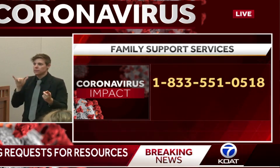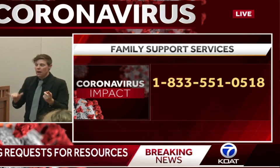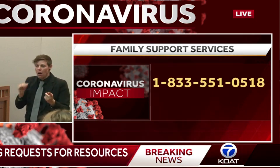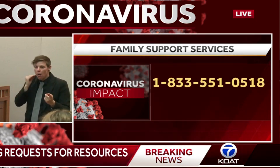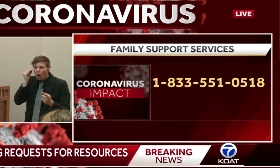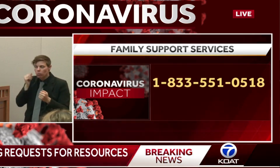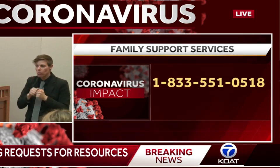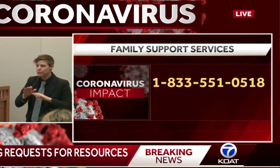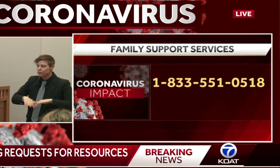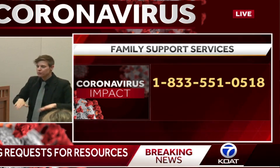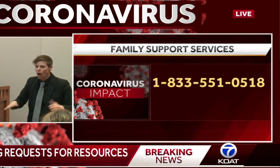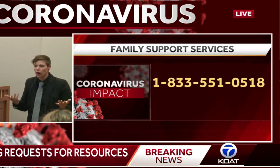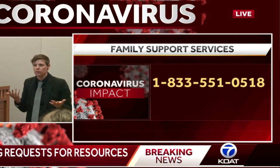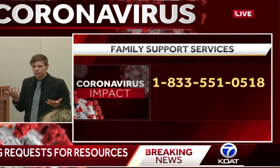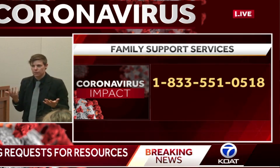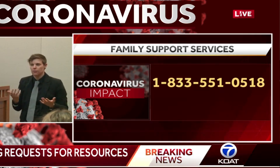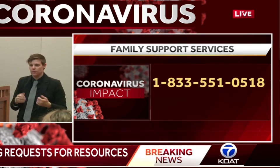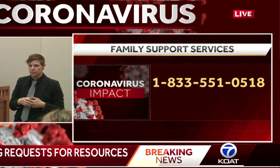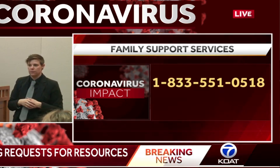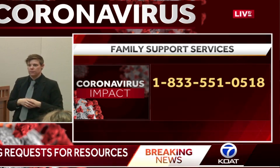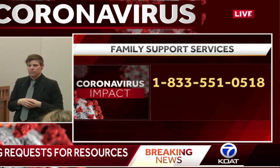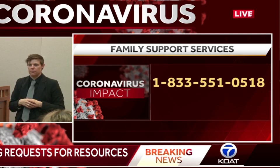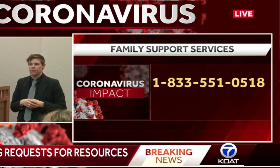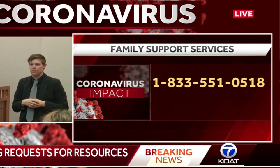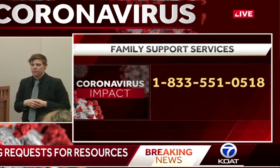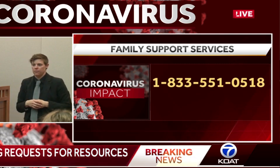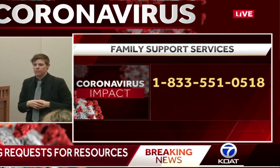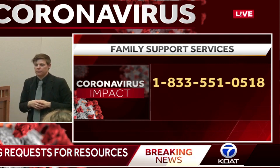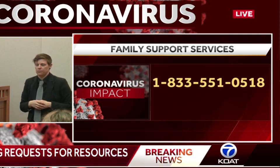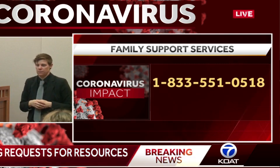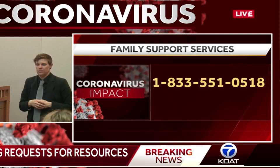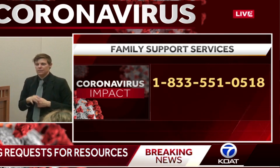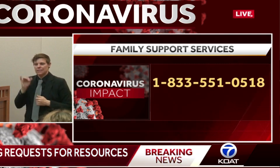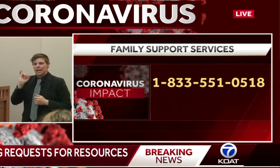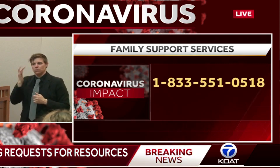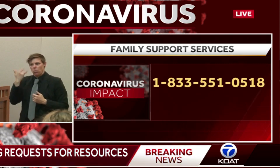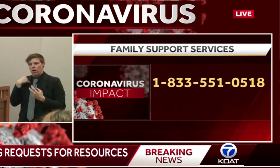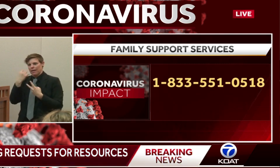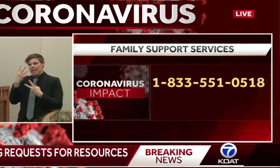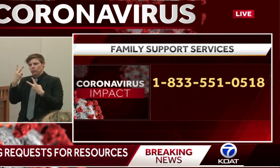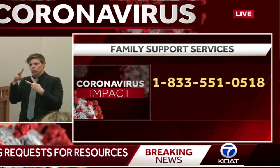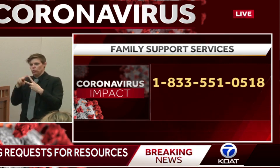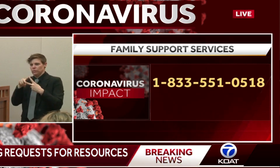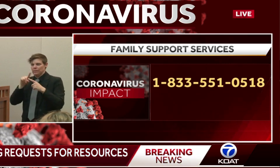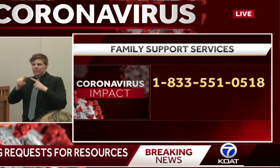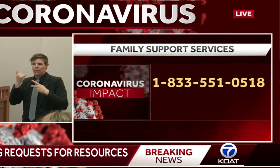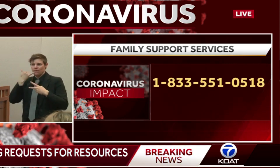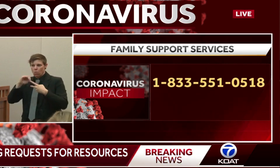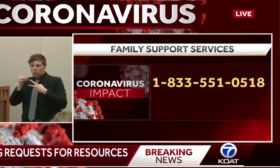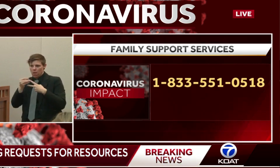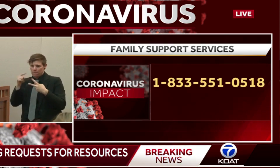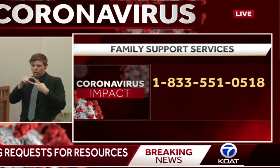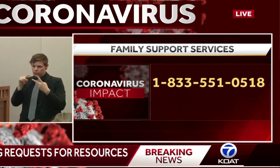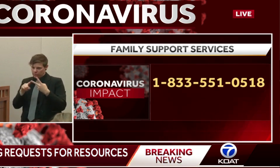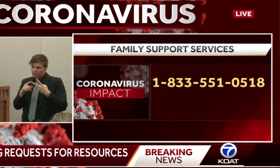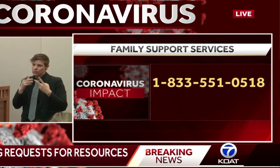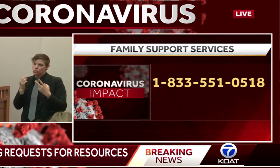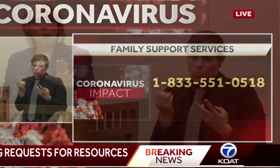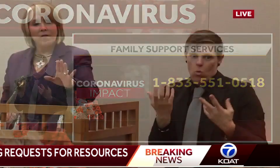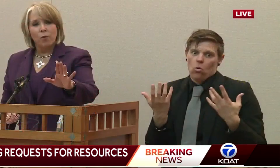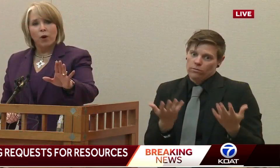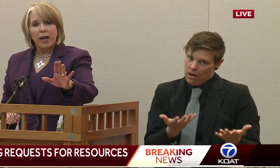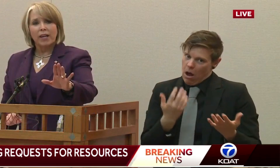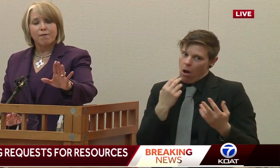Chris I would go there, and I actually gave out two different sets of information about how I was going to handle each side, so you're have to forgive me. So